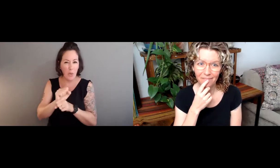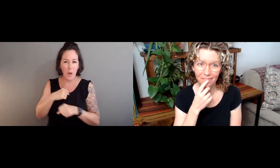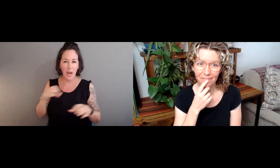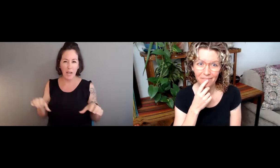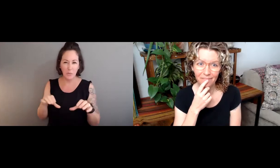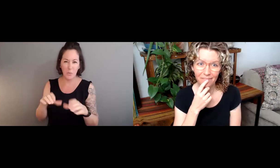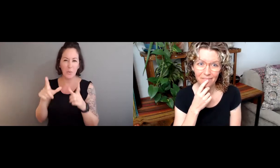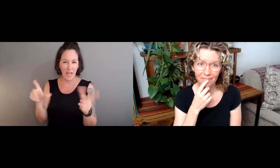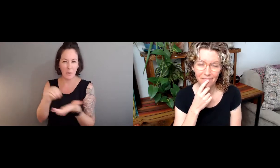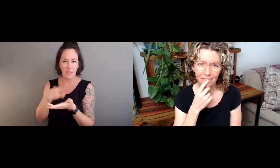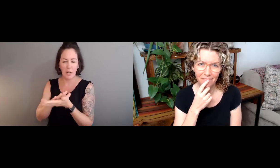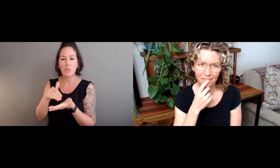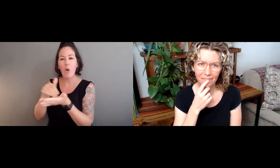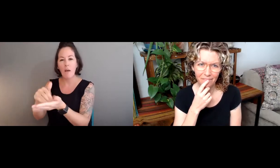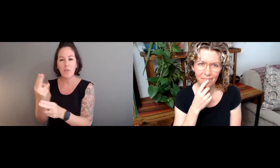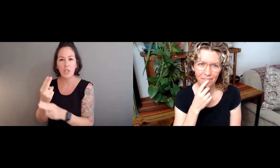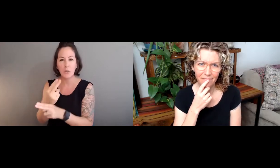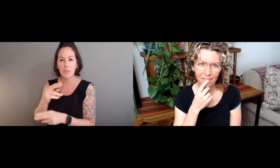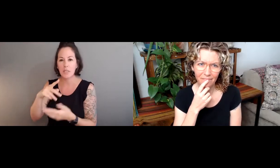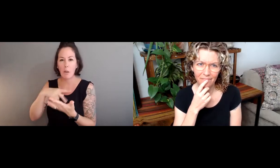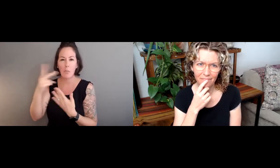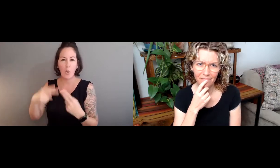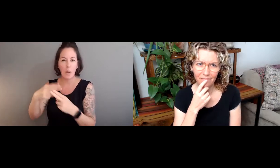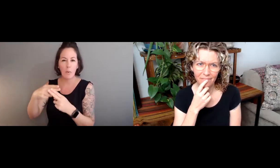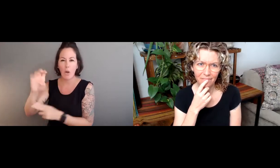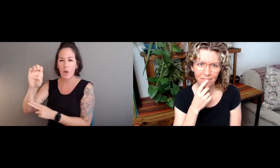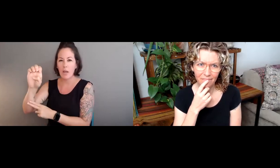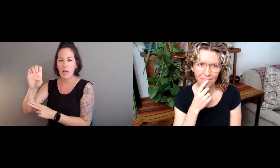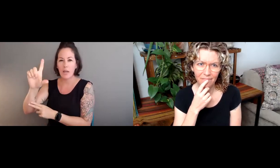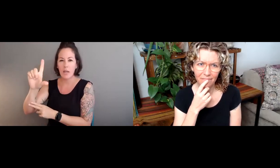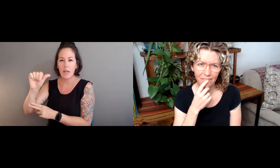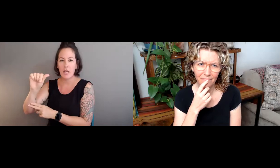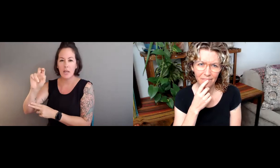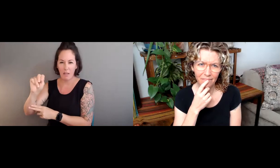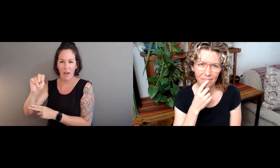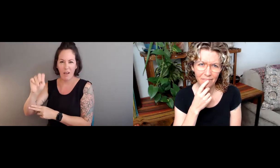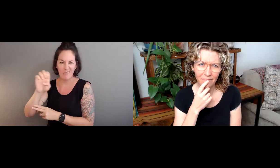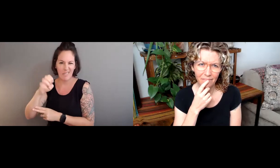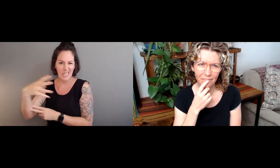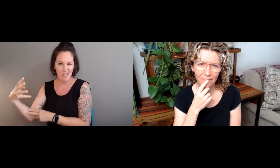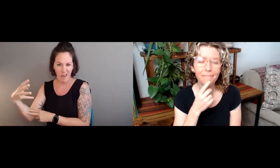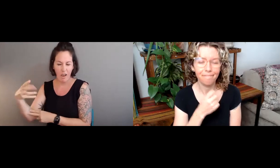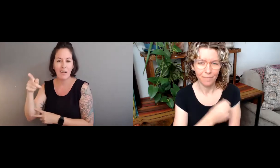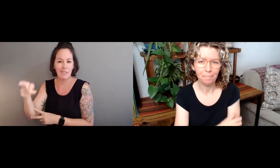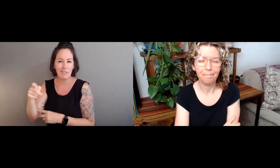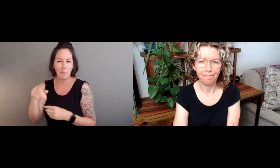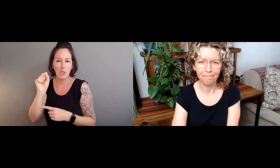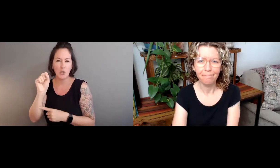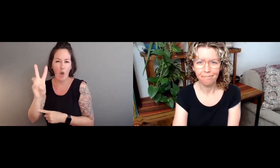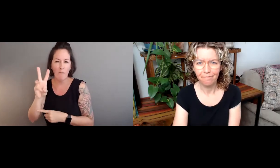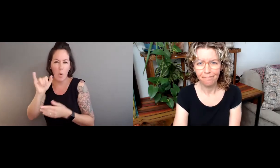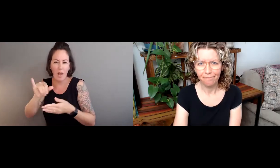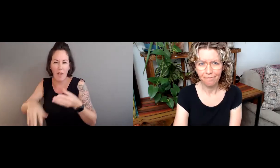tags. For example, the work that I do in language documentation, we often use a program called Elon.